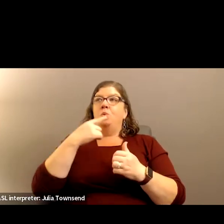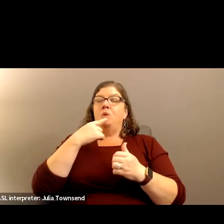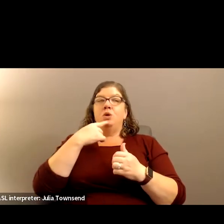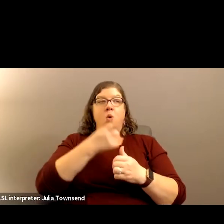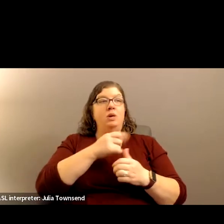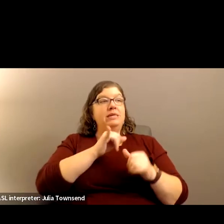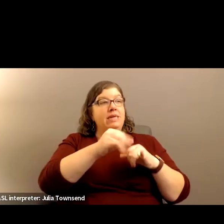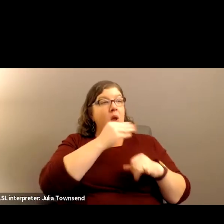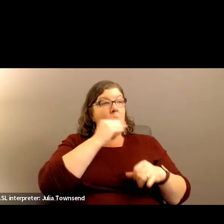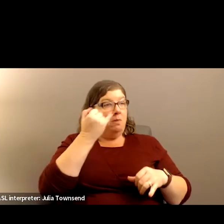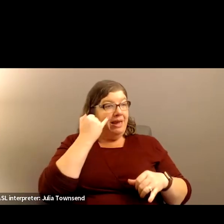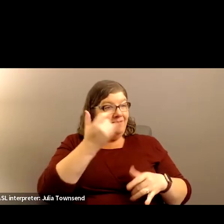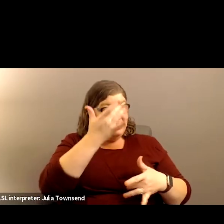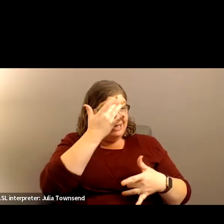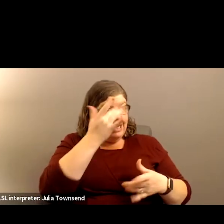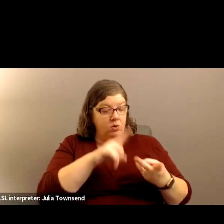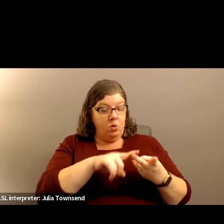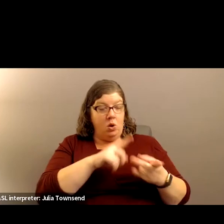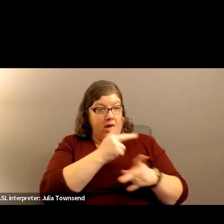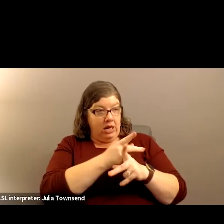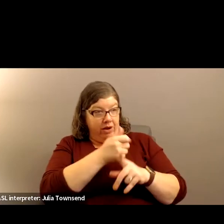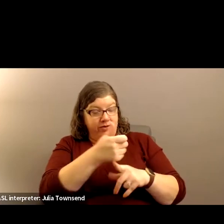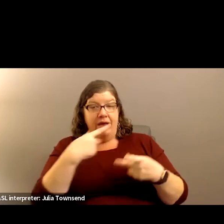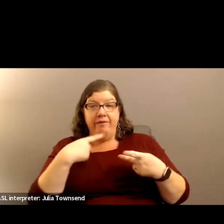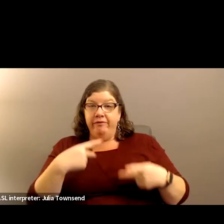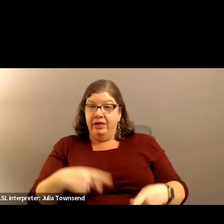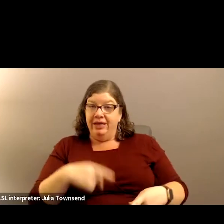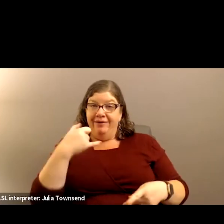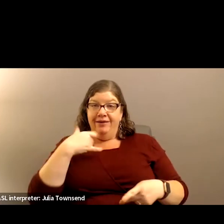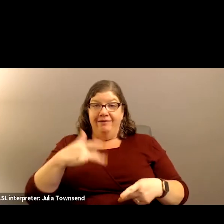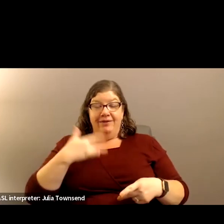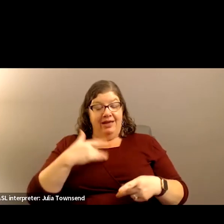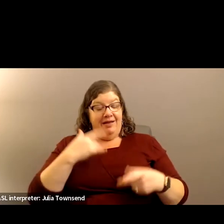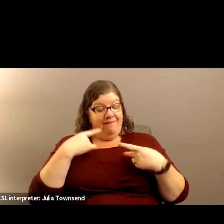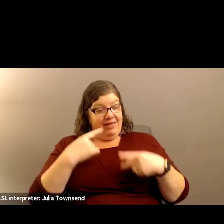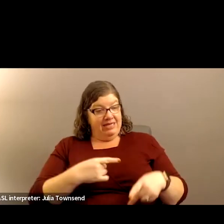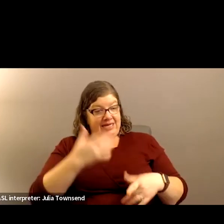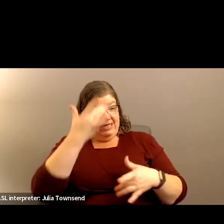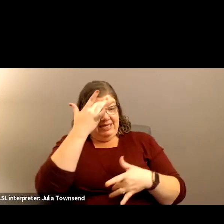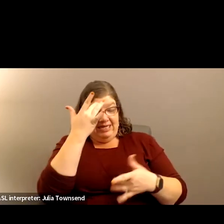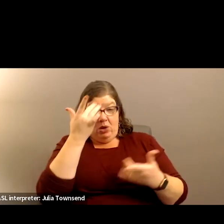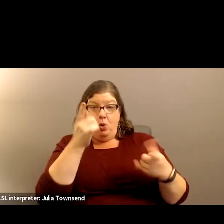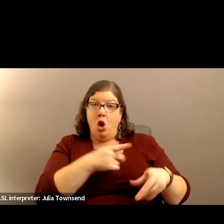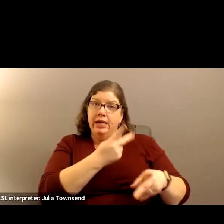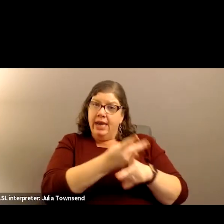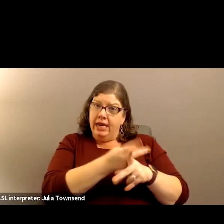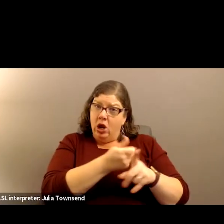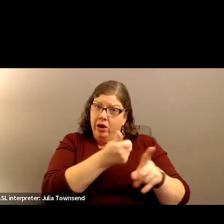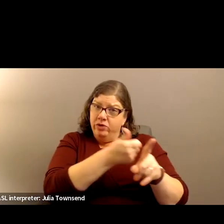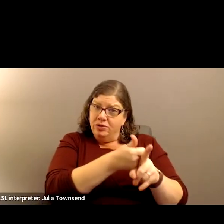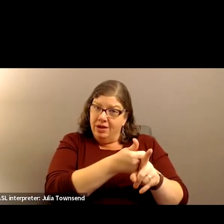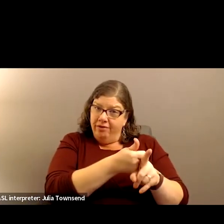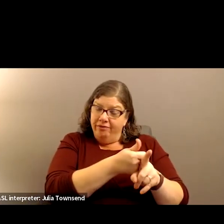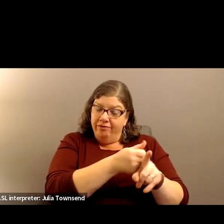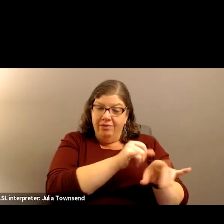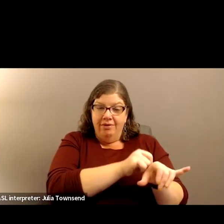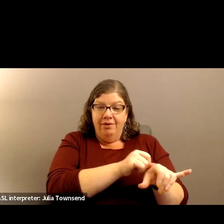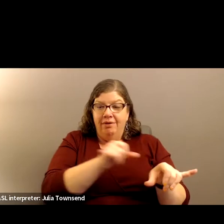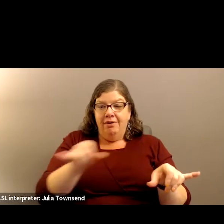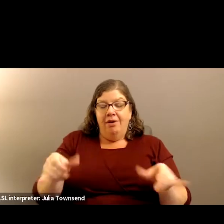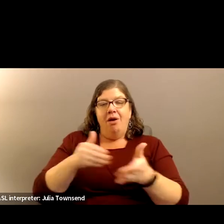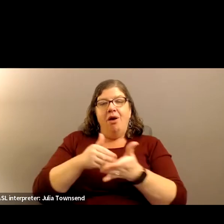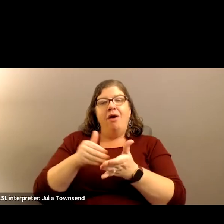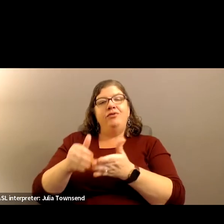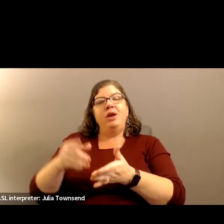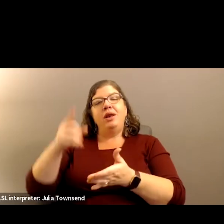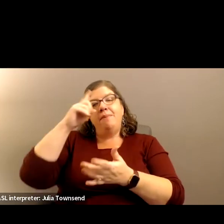sick or, you know, take care of ourselves if we feel like some kind of physical symptom going on, a lot of times we're taught